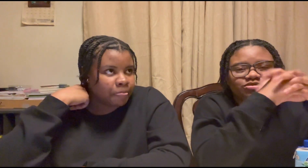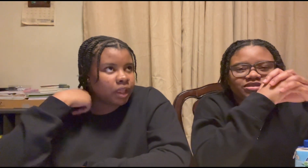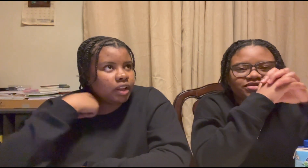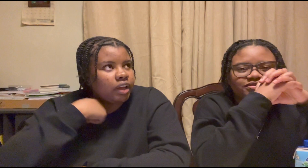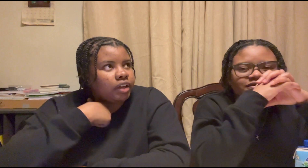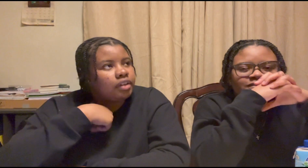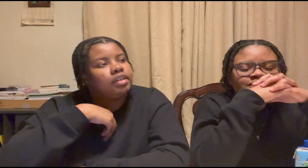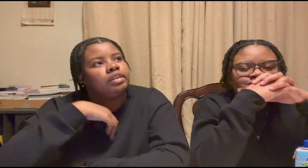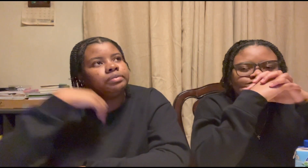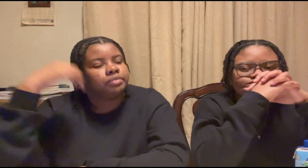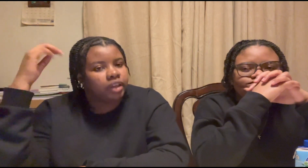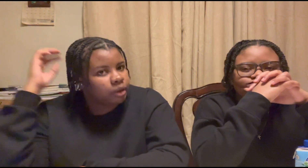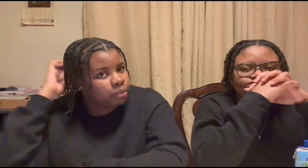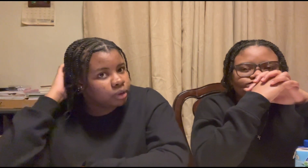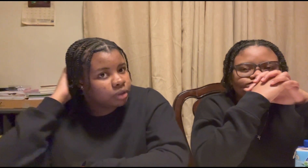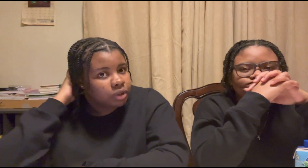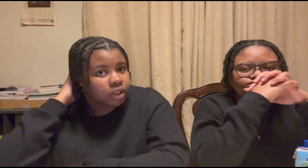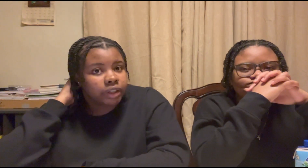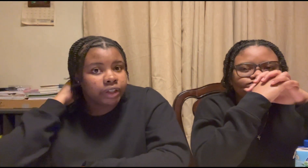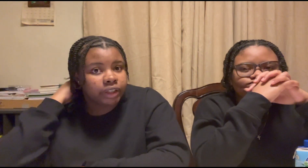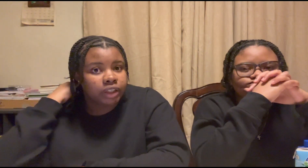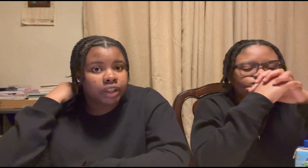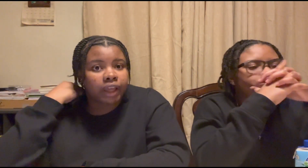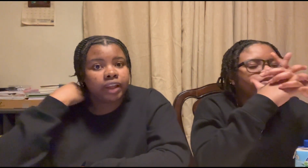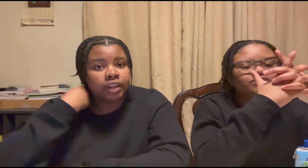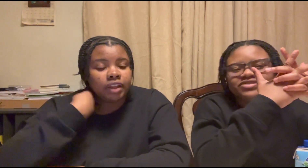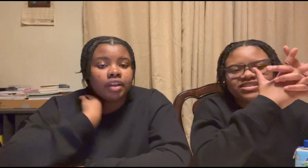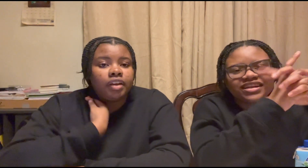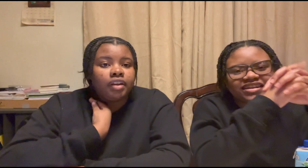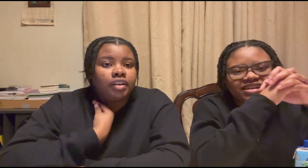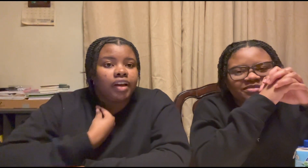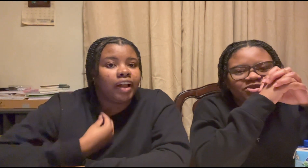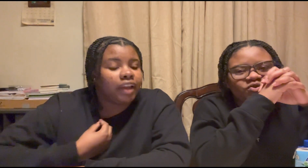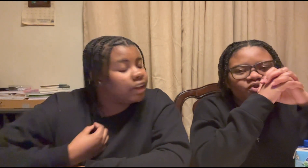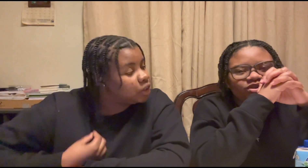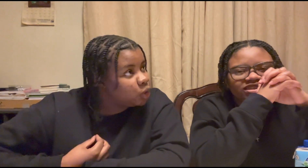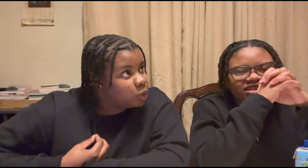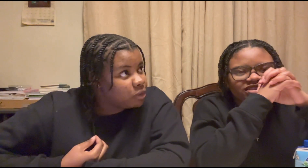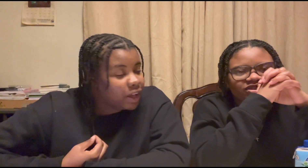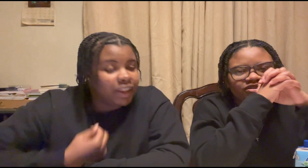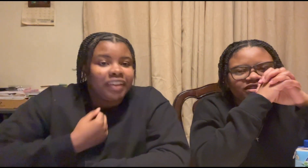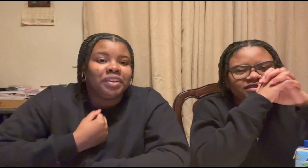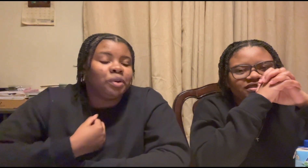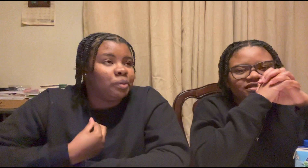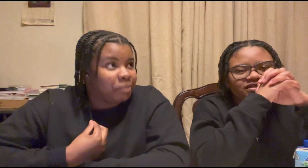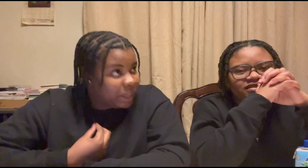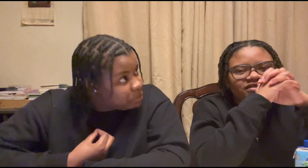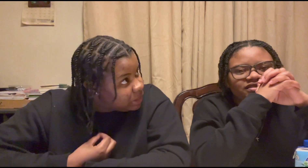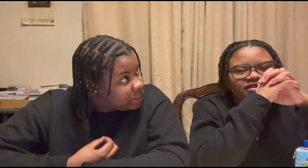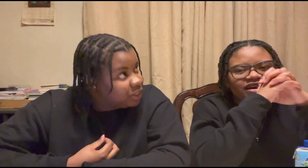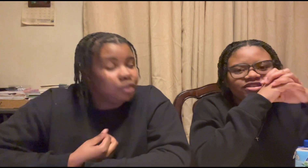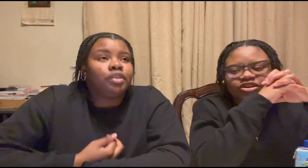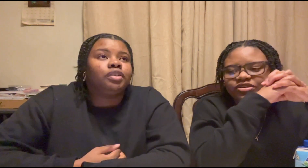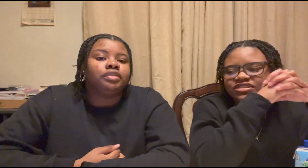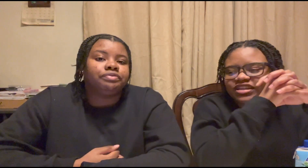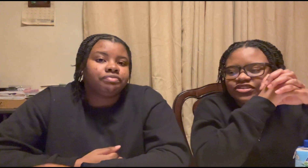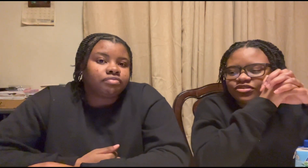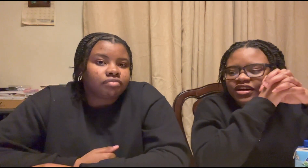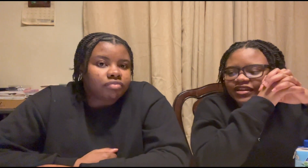i like um a boogie with the hoodie i like low i like low baby i thought you're gonna say little hoodie